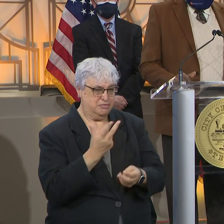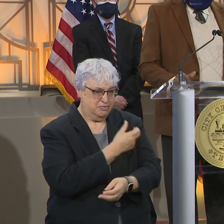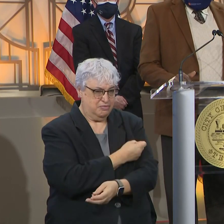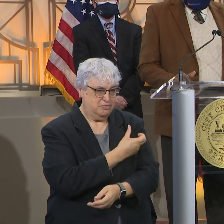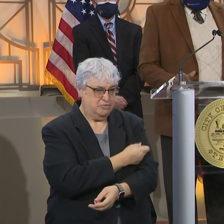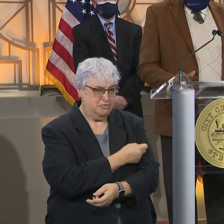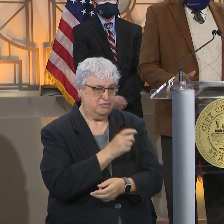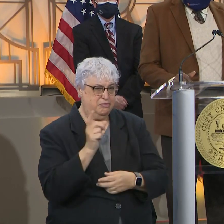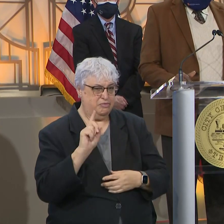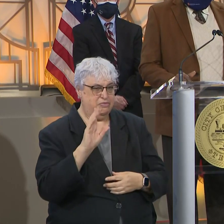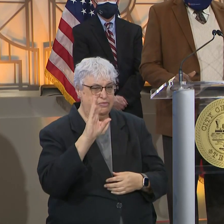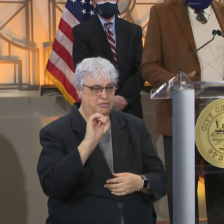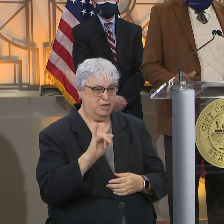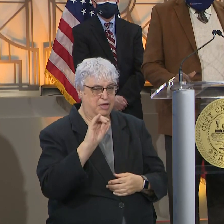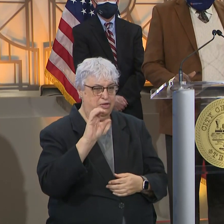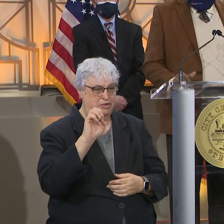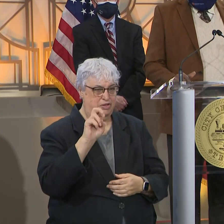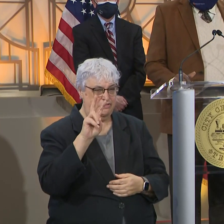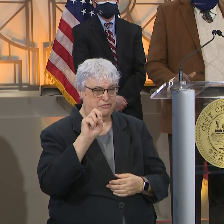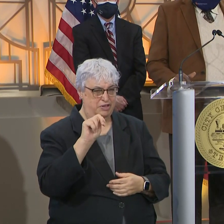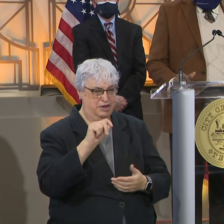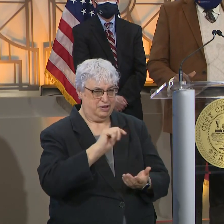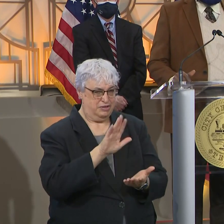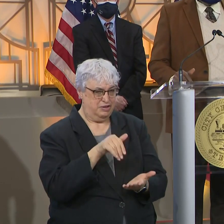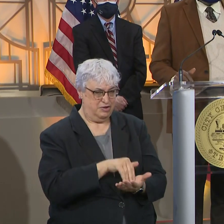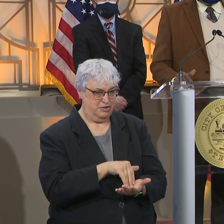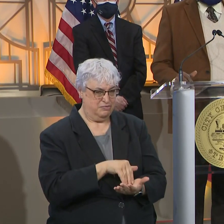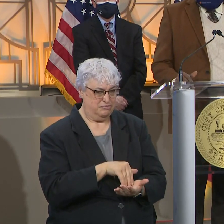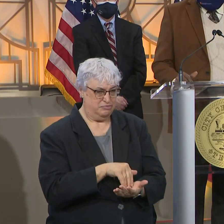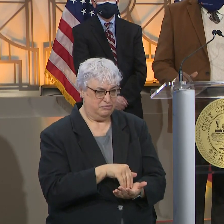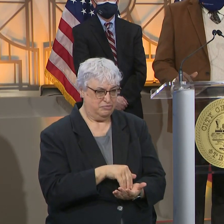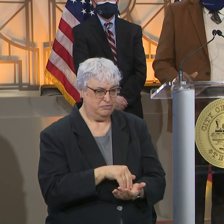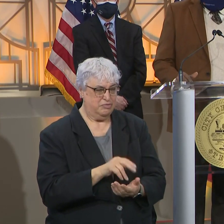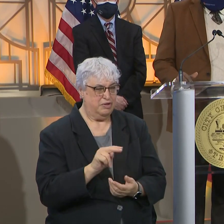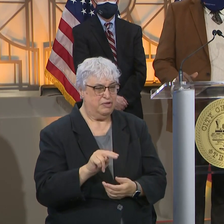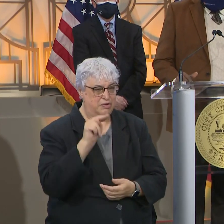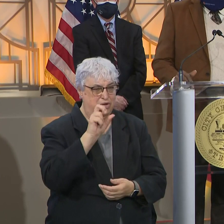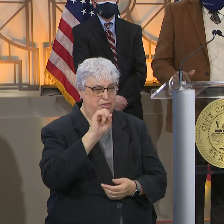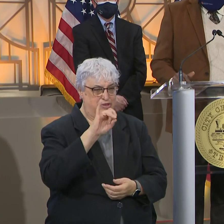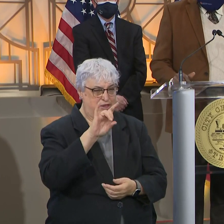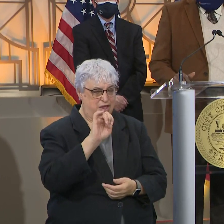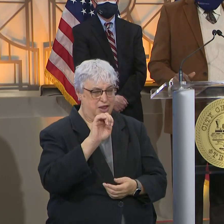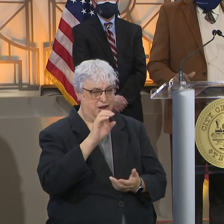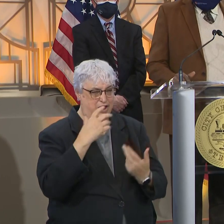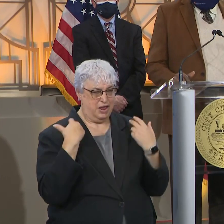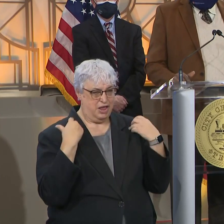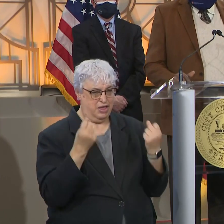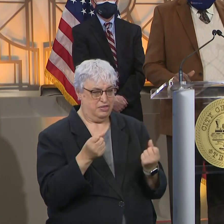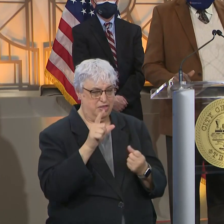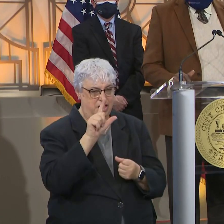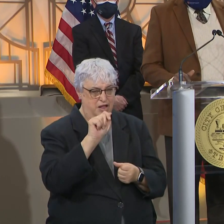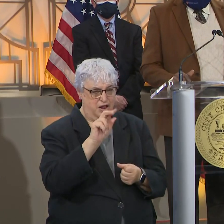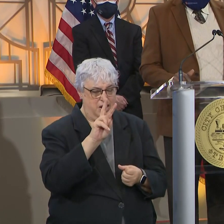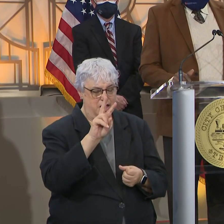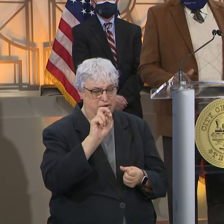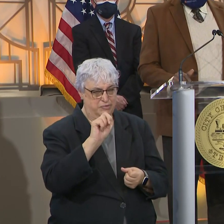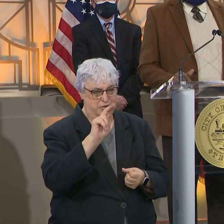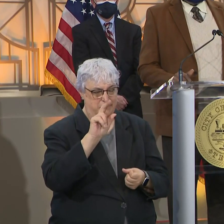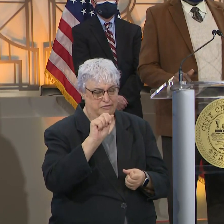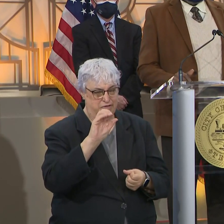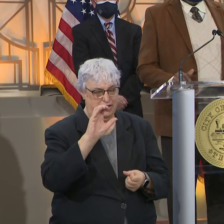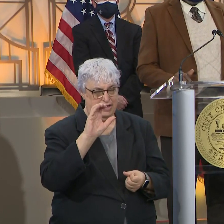vaccine at the Bayou Events Center, our Northside Health Clinic, La Nueva Casa de Amigos